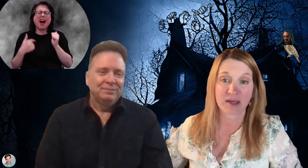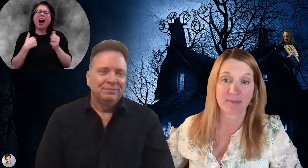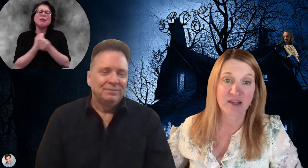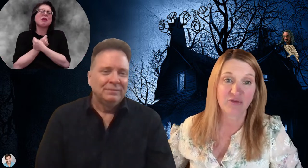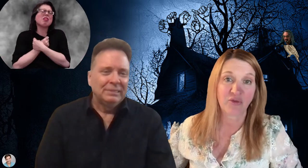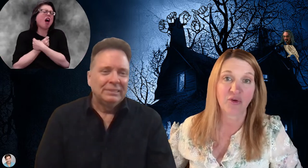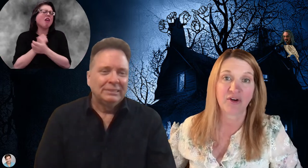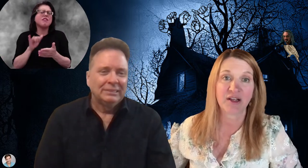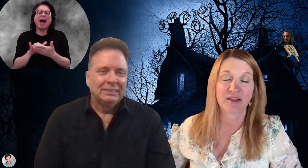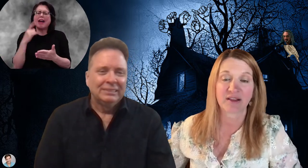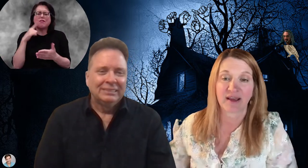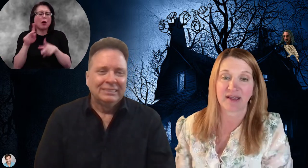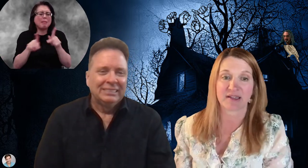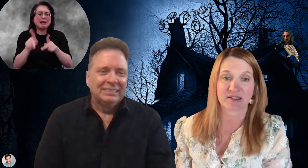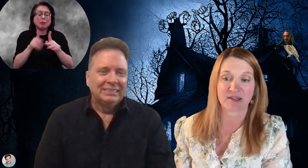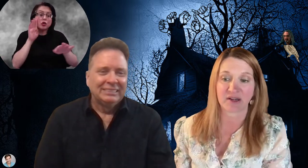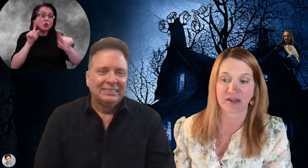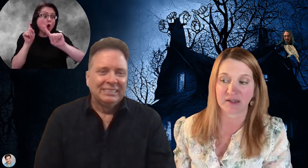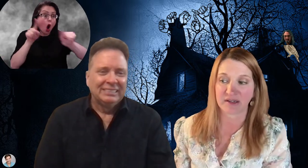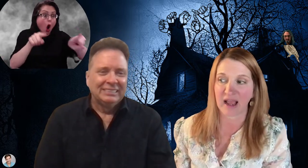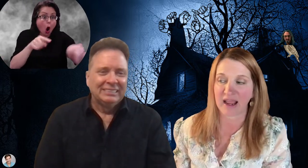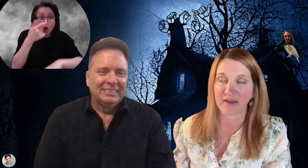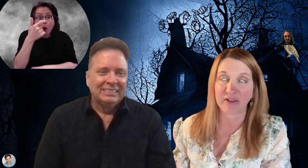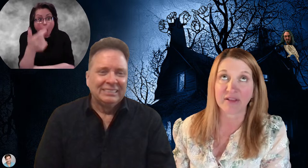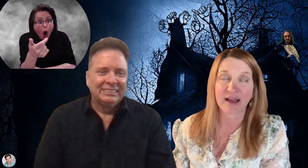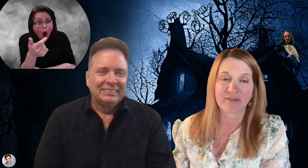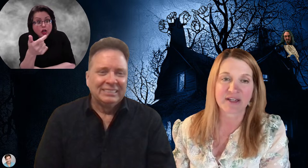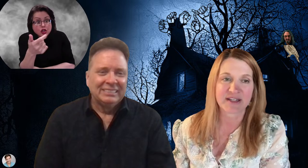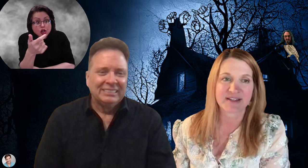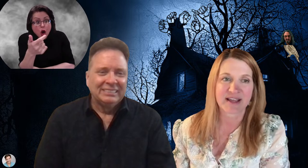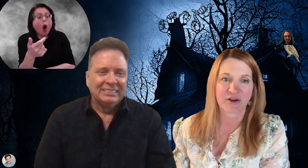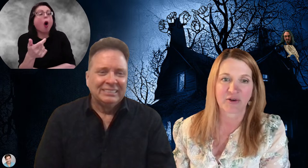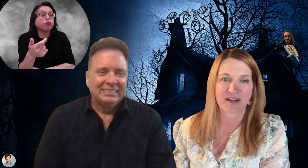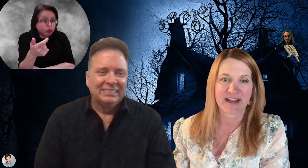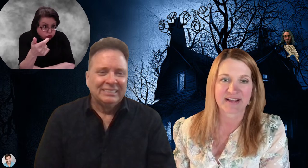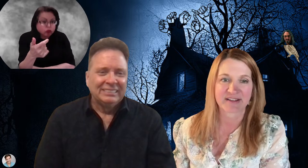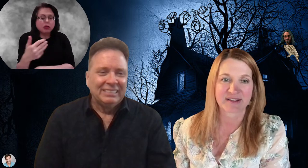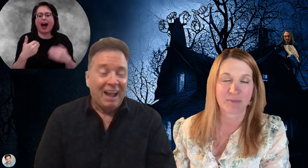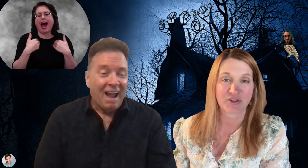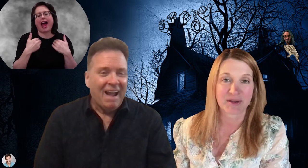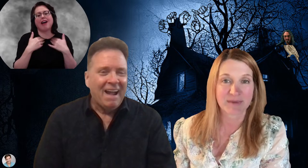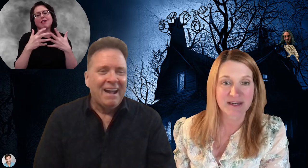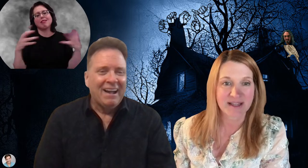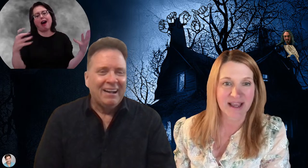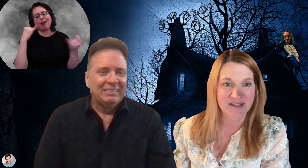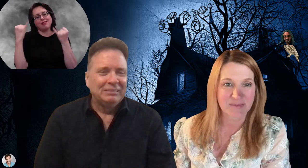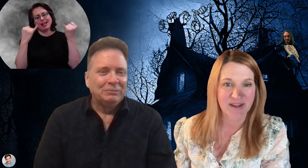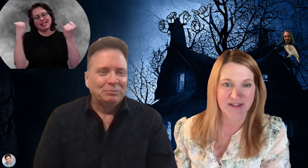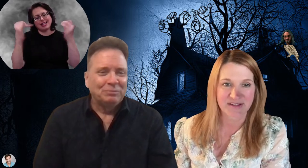come in for it, that I have a lot of ideas how to enhance the multimedia aspects.